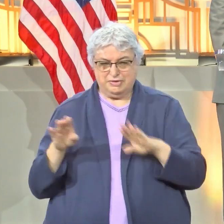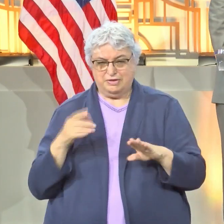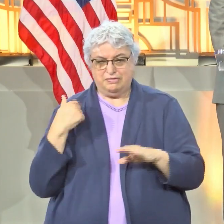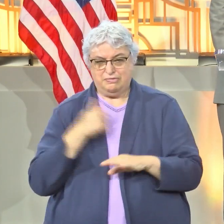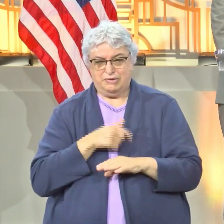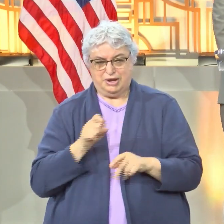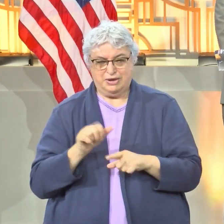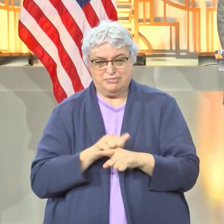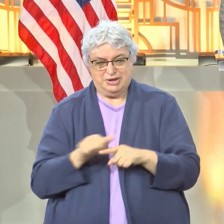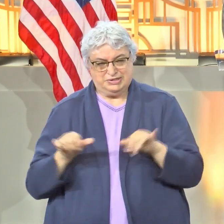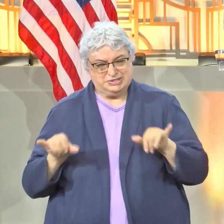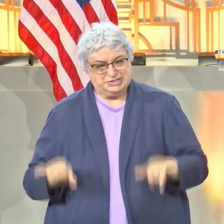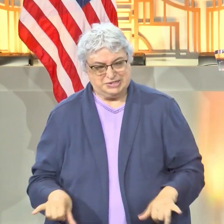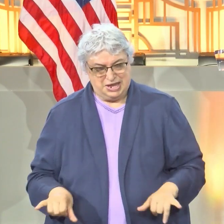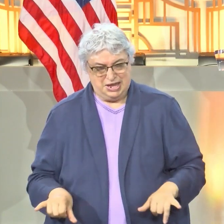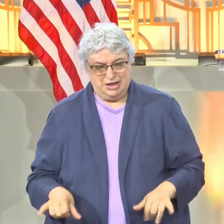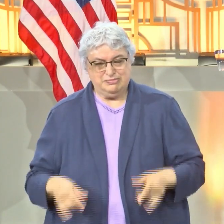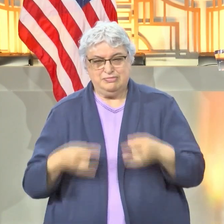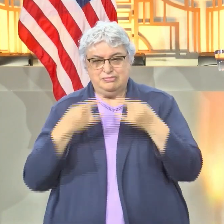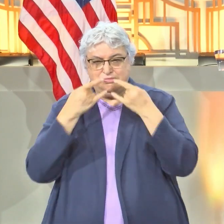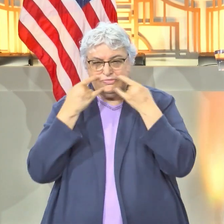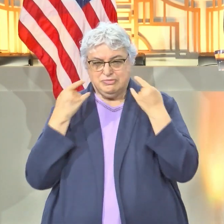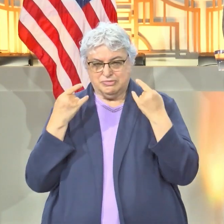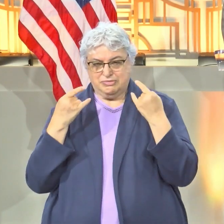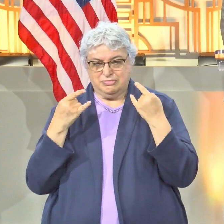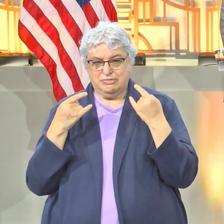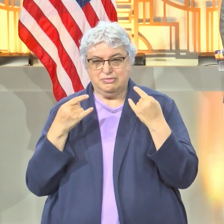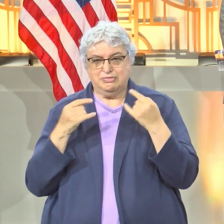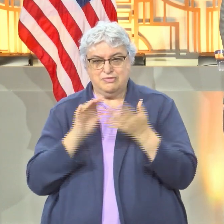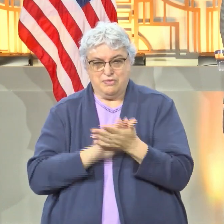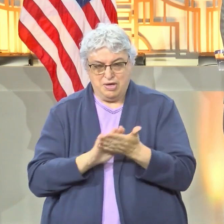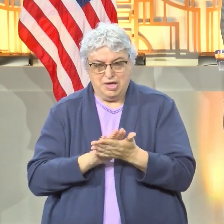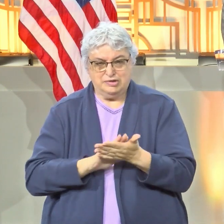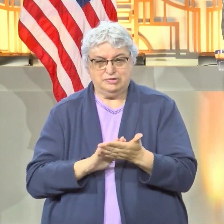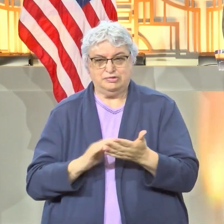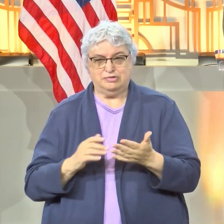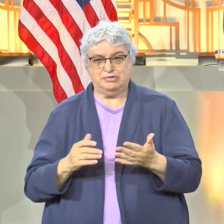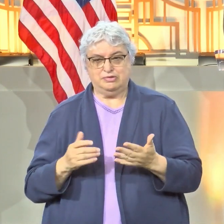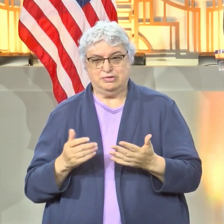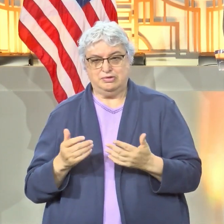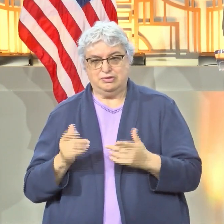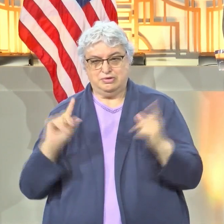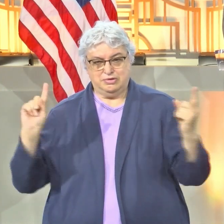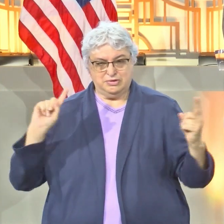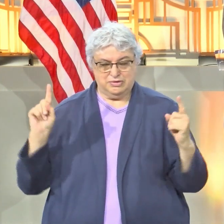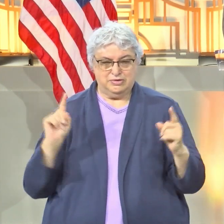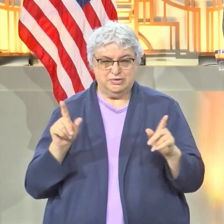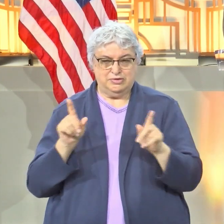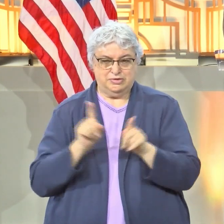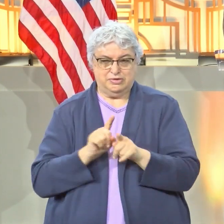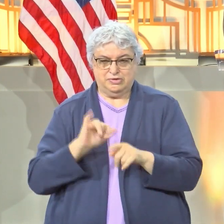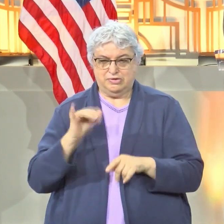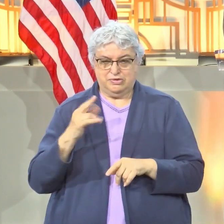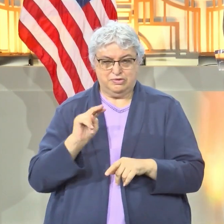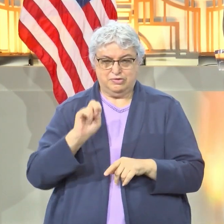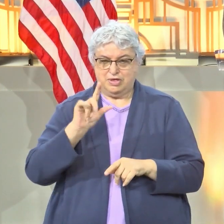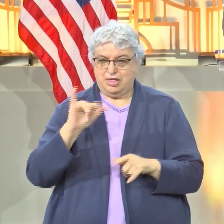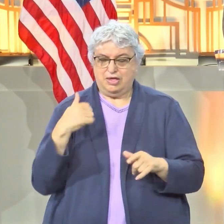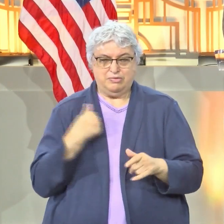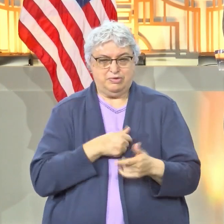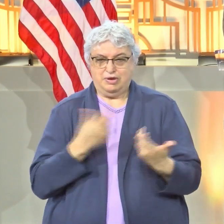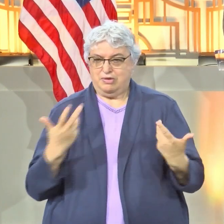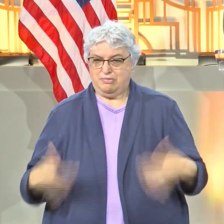we need to practice in order to prevent another surge from taking place in the city of Houston like what took place in June and July